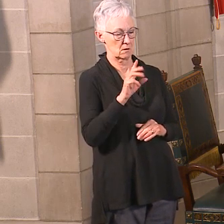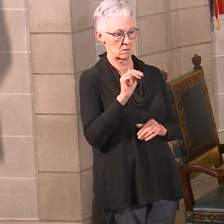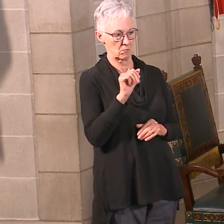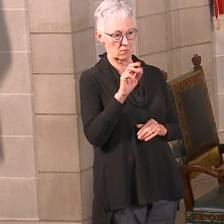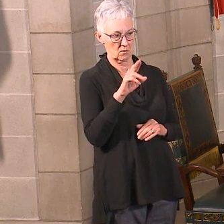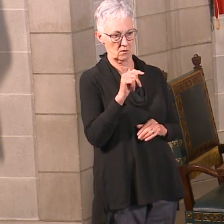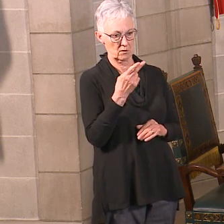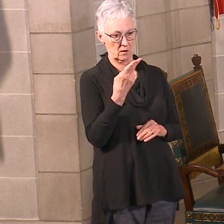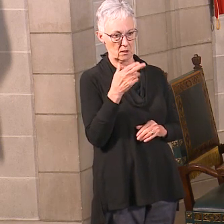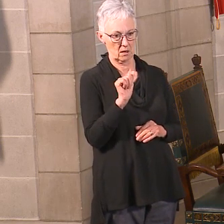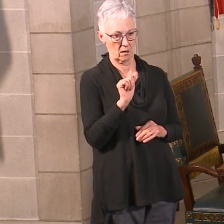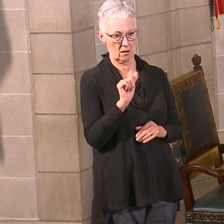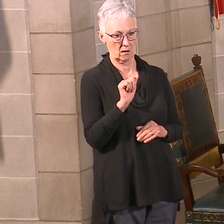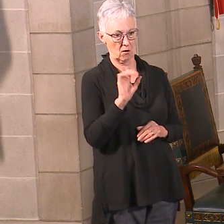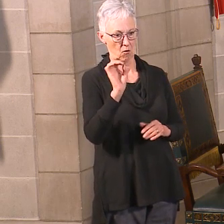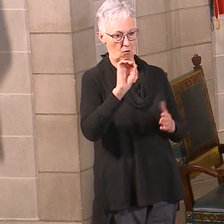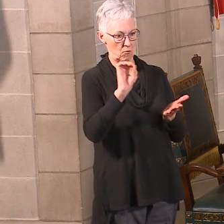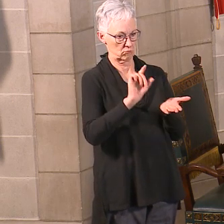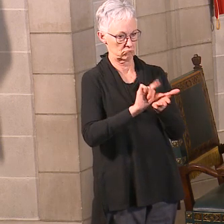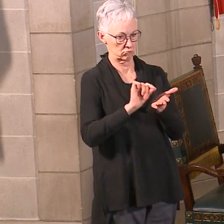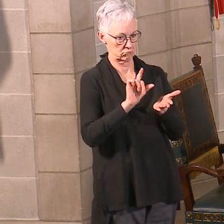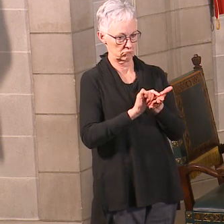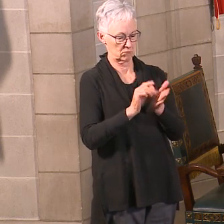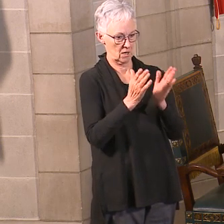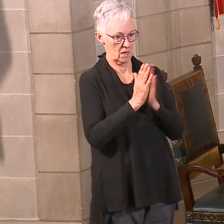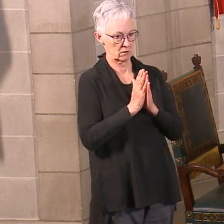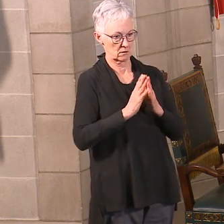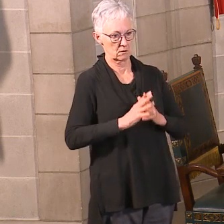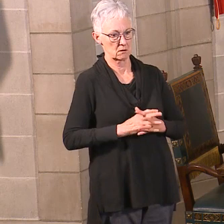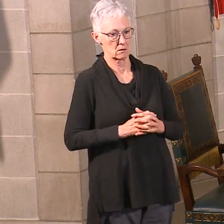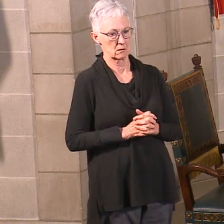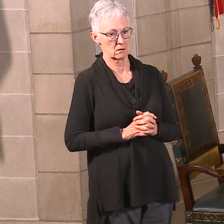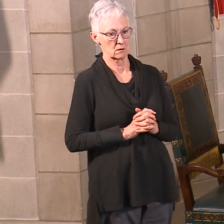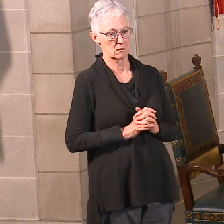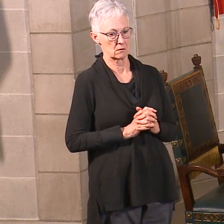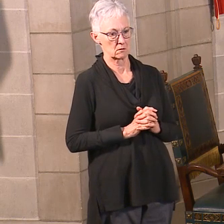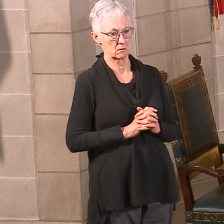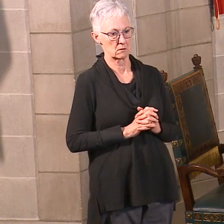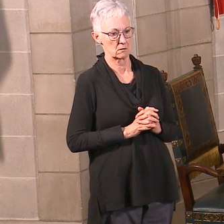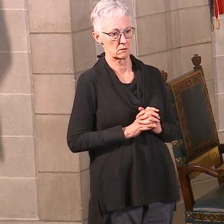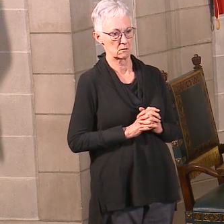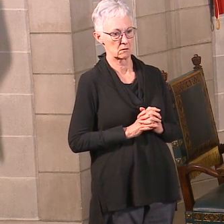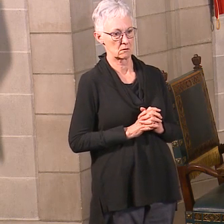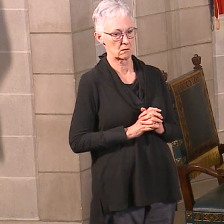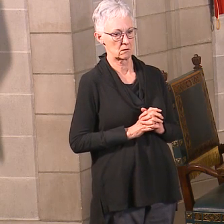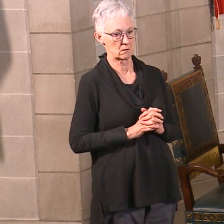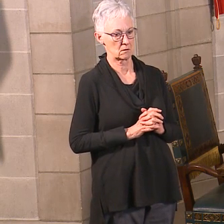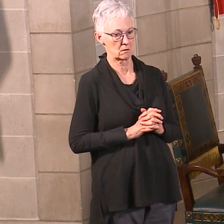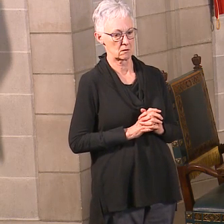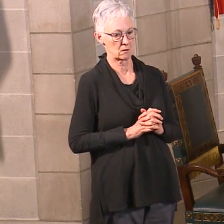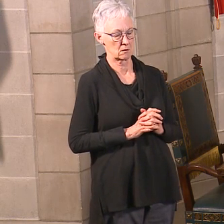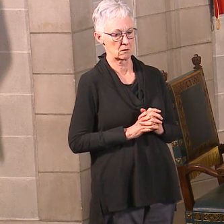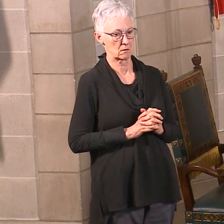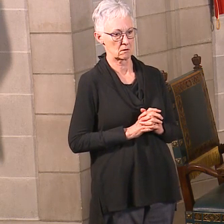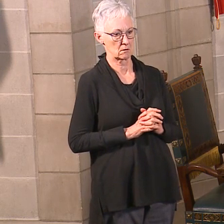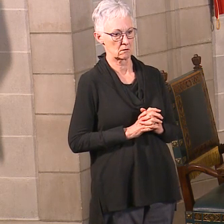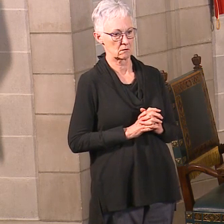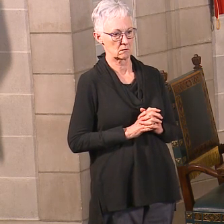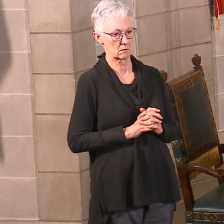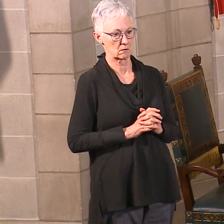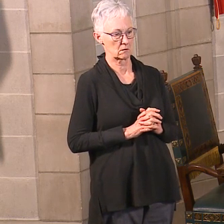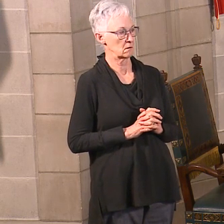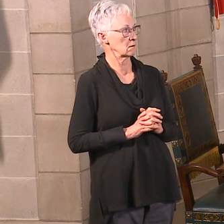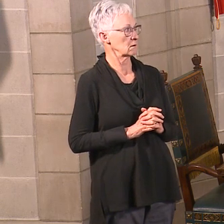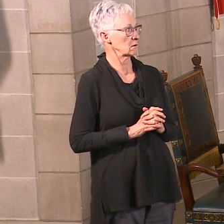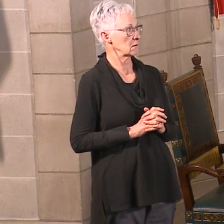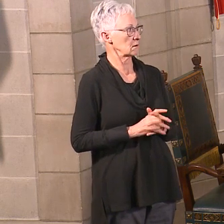should be more money put into that, or is there additional, are there additional businesses that could spend it?